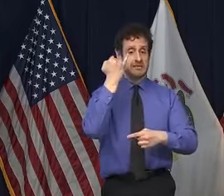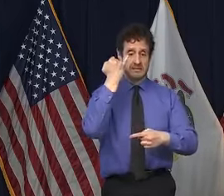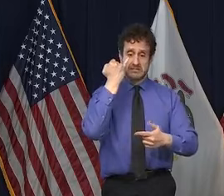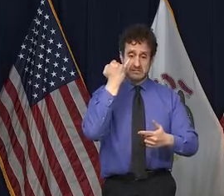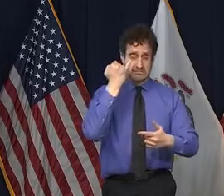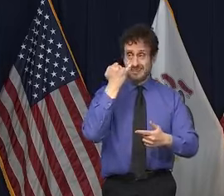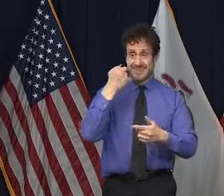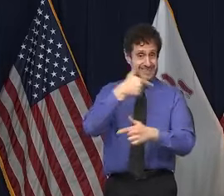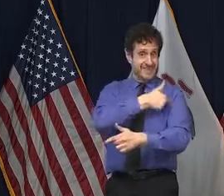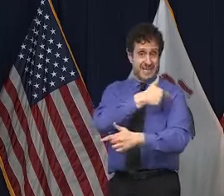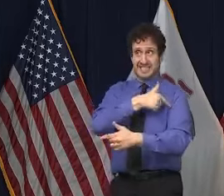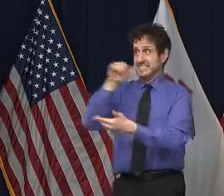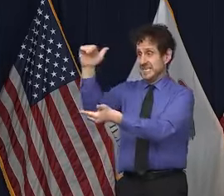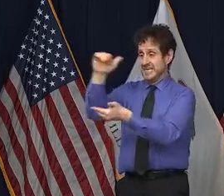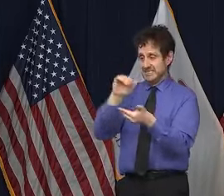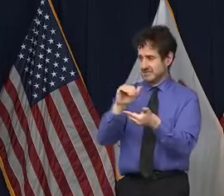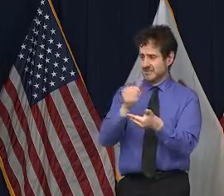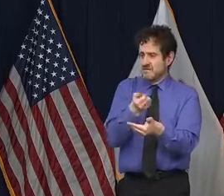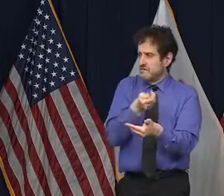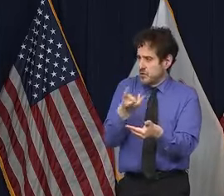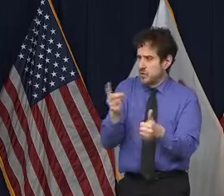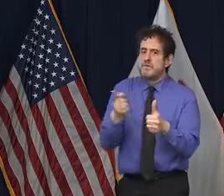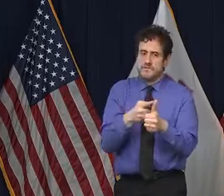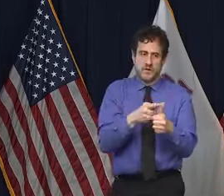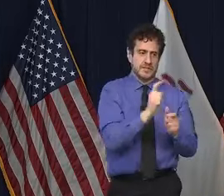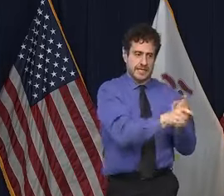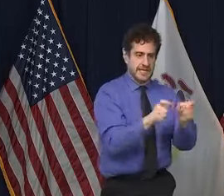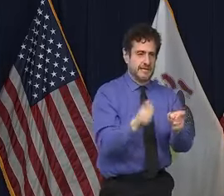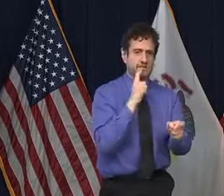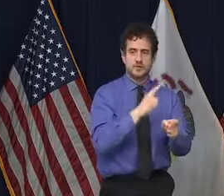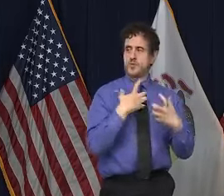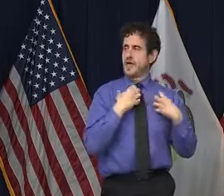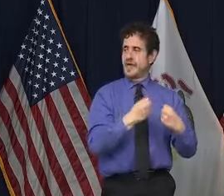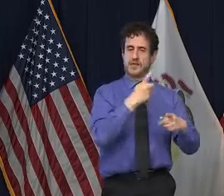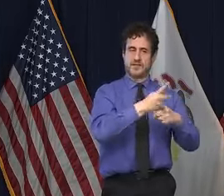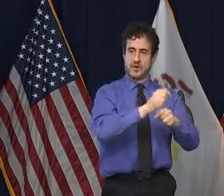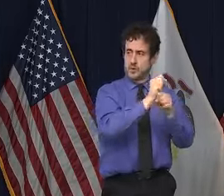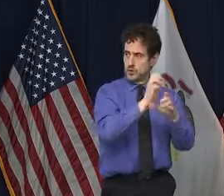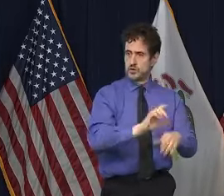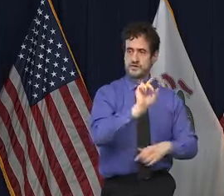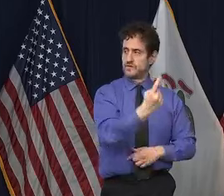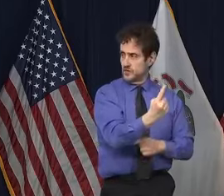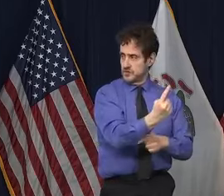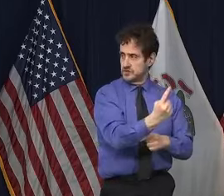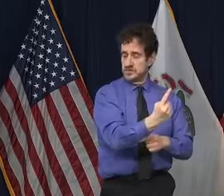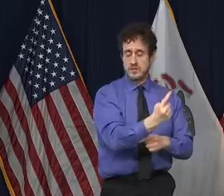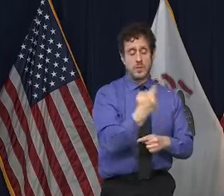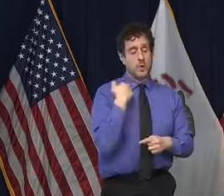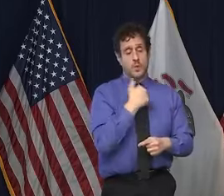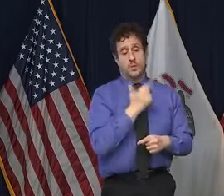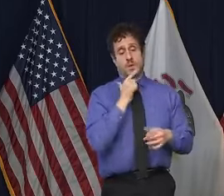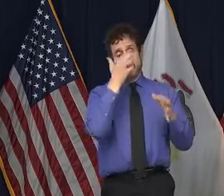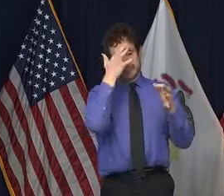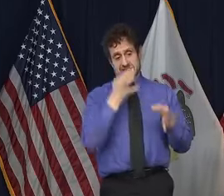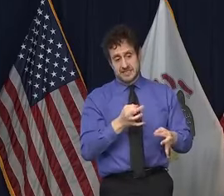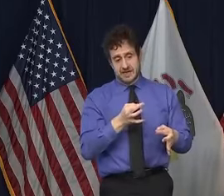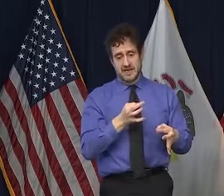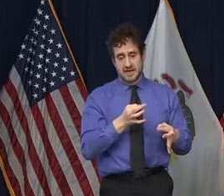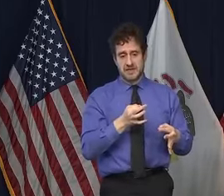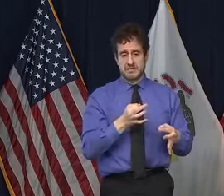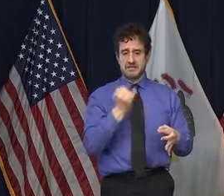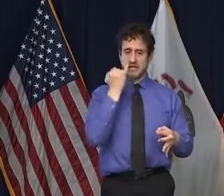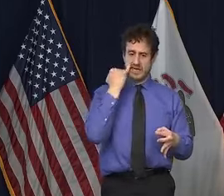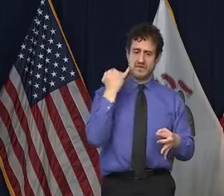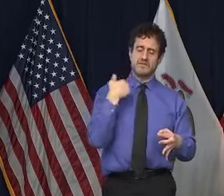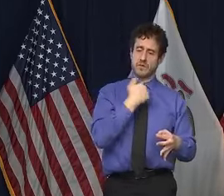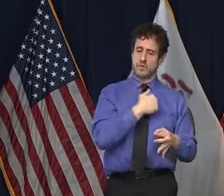be used to protect our health care workers first and so on and so, you know, there'll be decisions made no doubt about whether